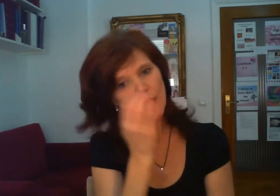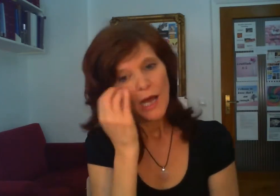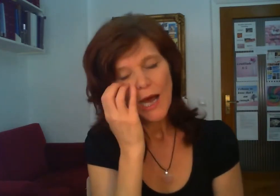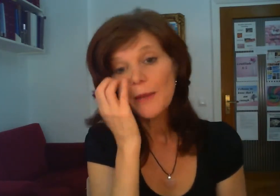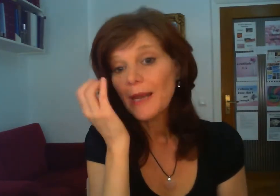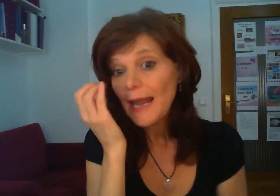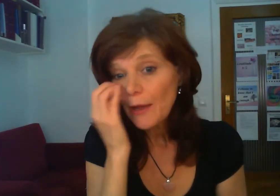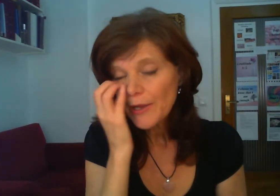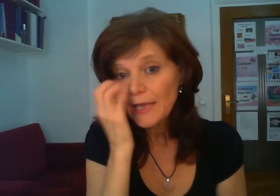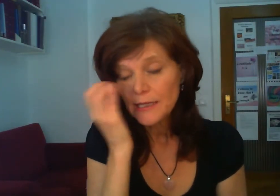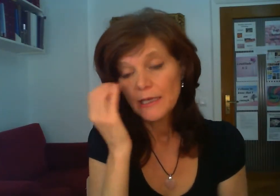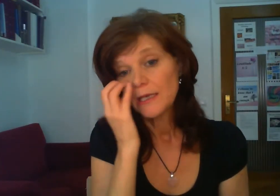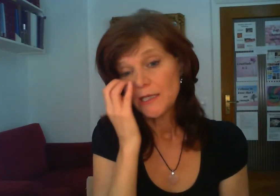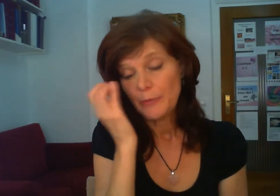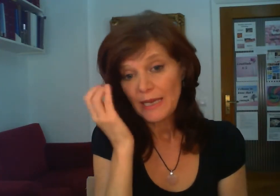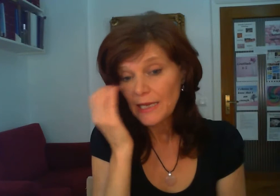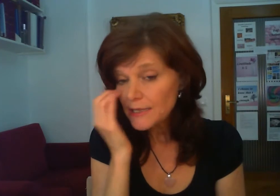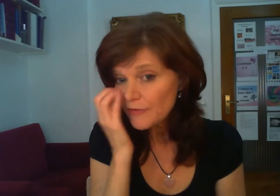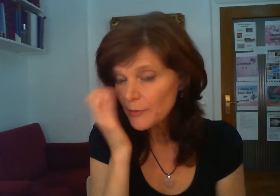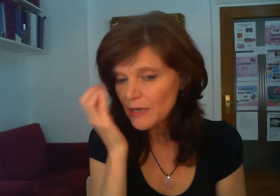i'm allowing it to be easy for me